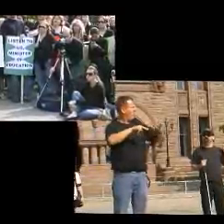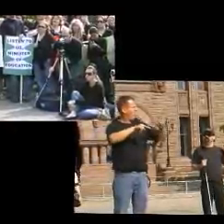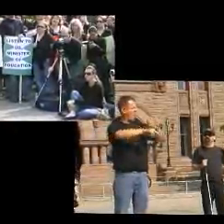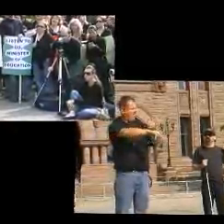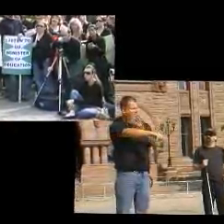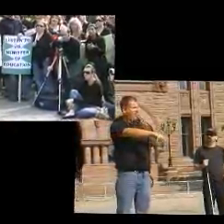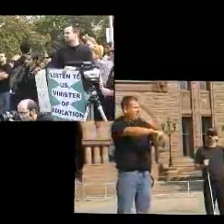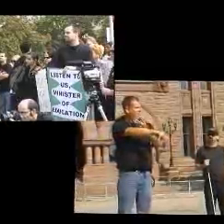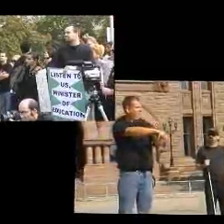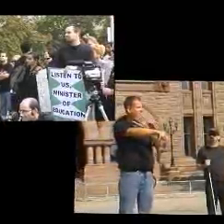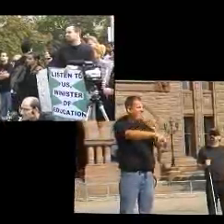more and more people are coming.